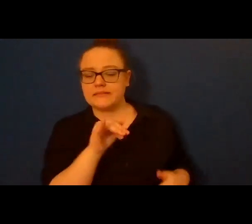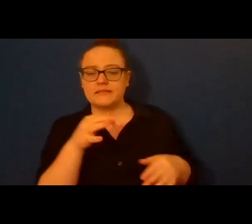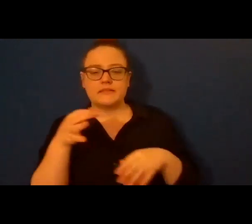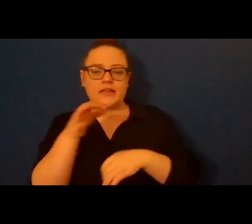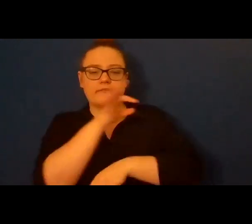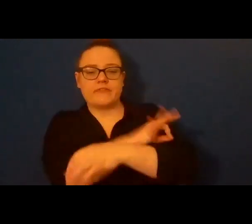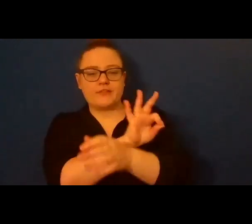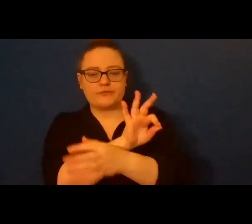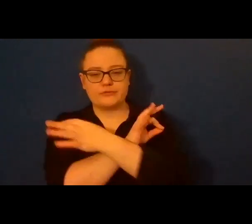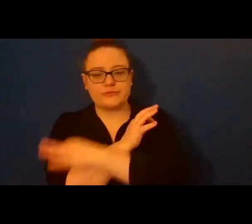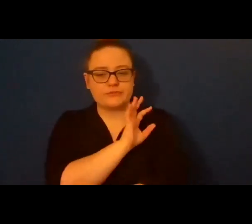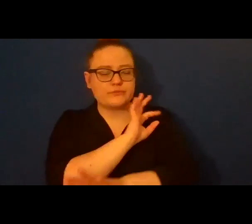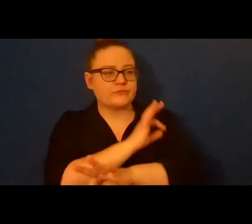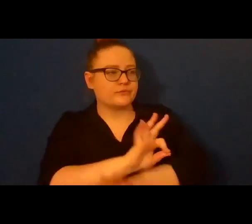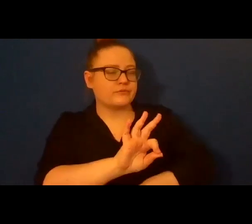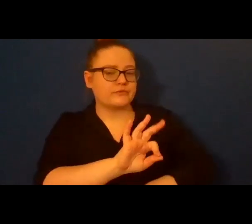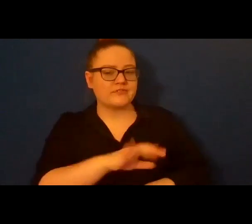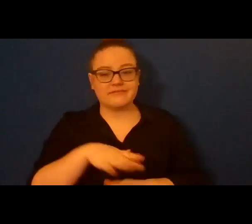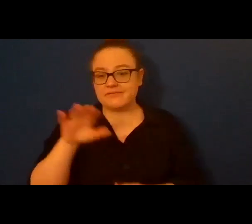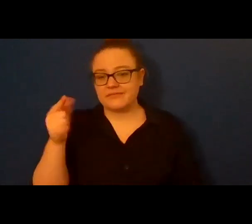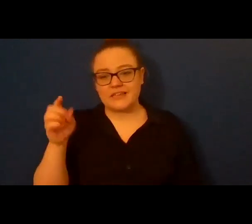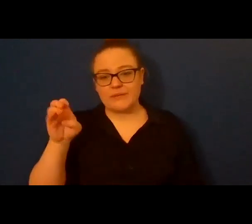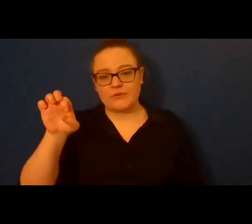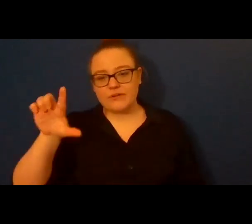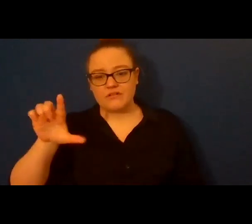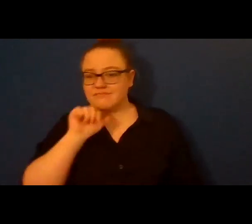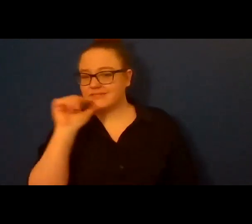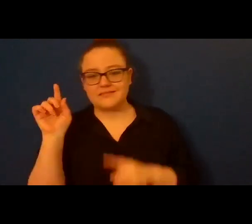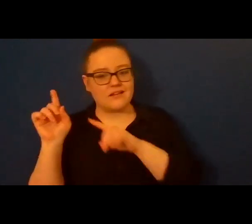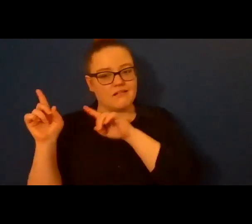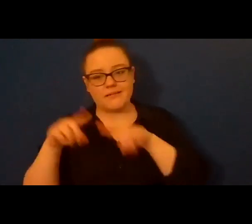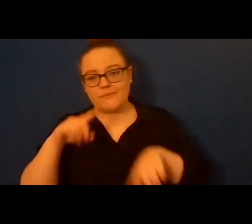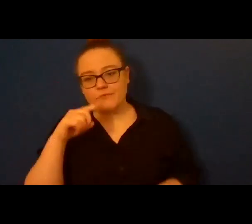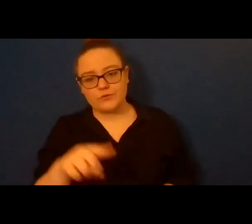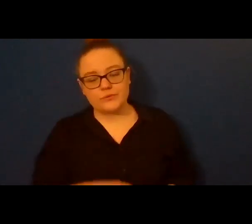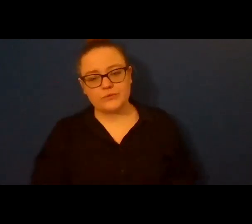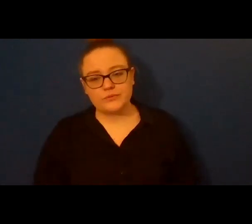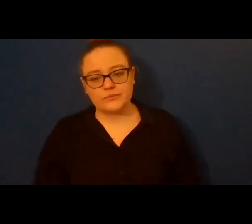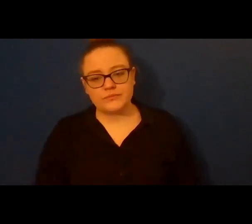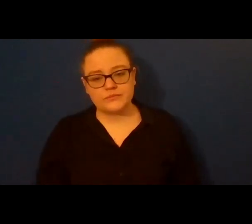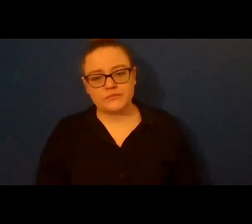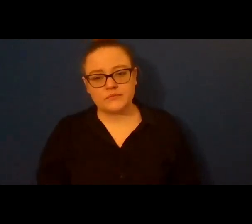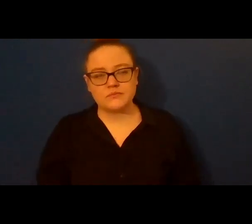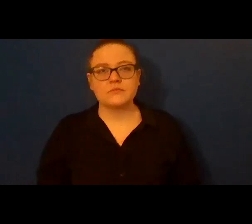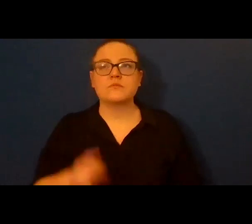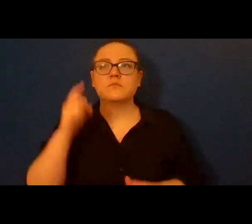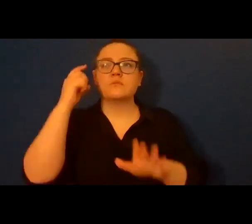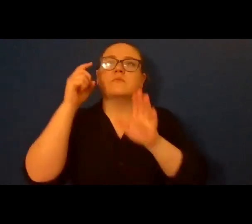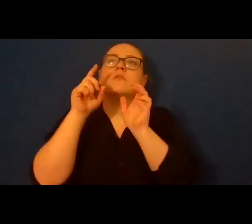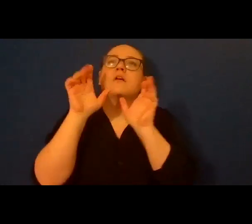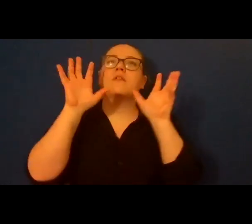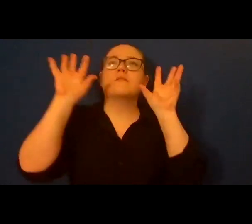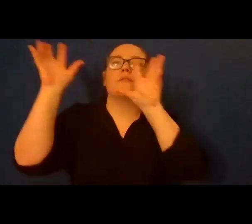Gabriel isn't coming for you. In the absence of cloud parting trumpet blaring